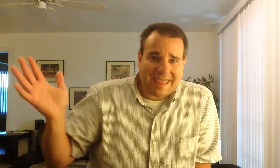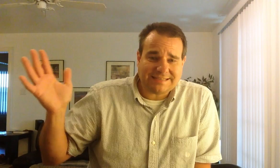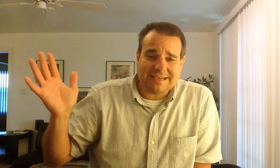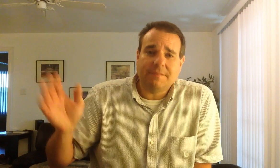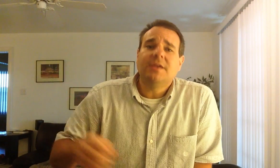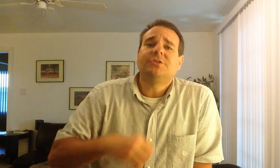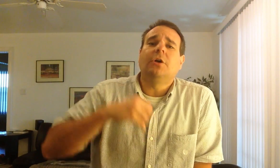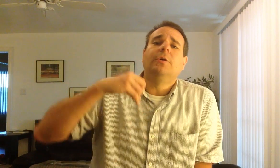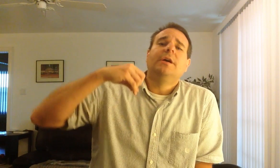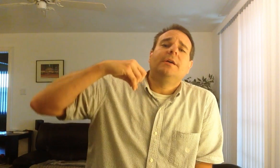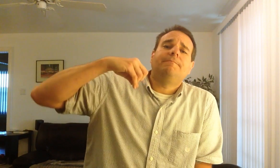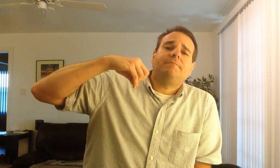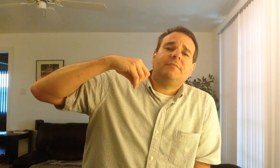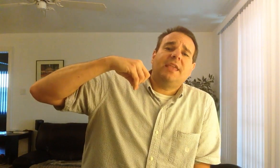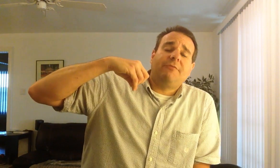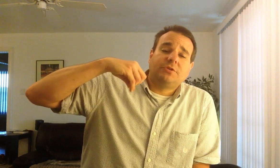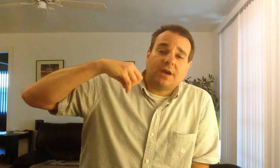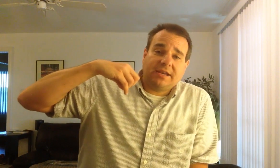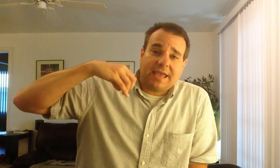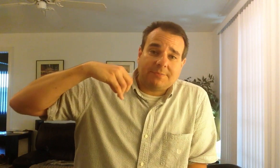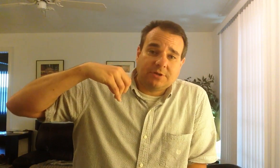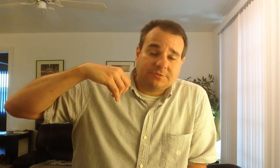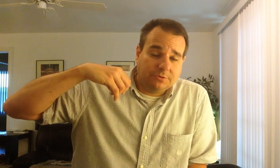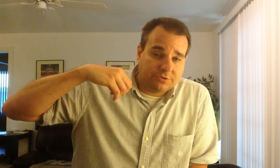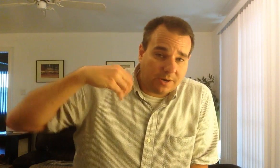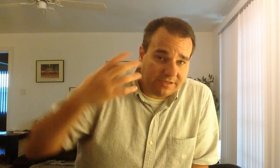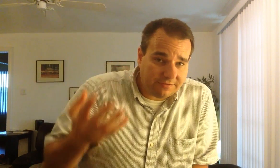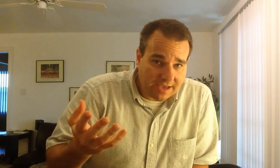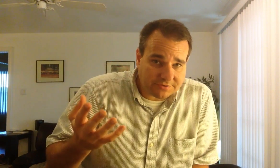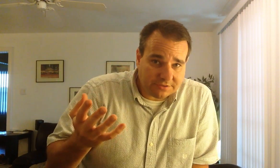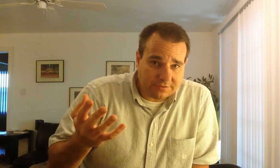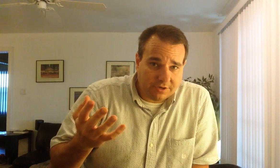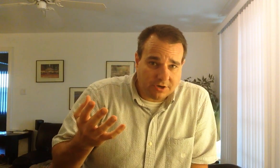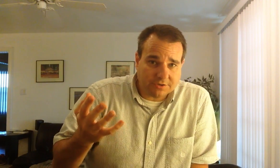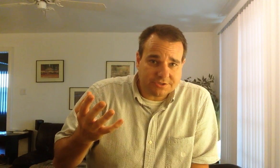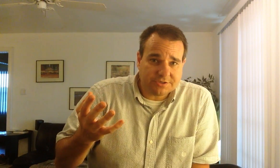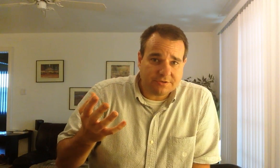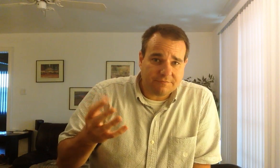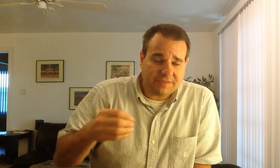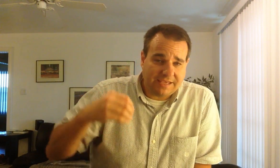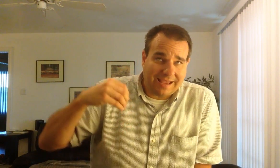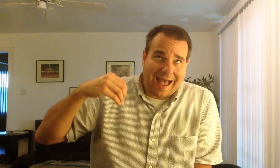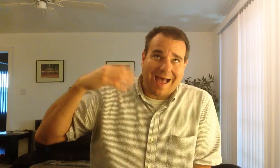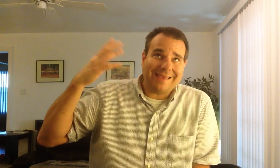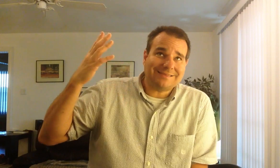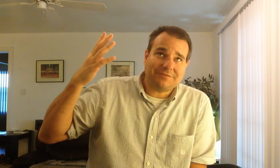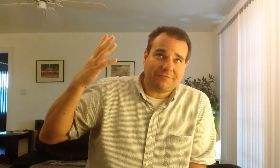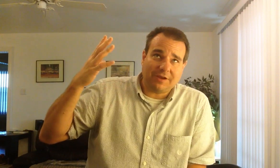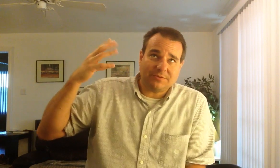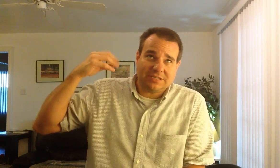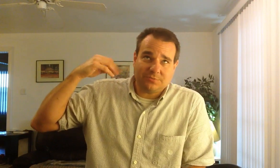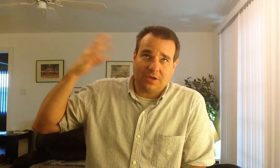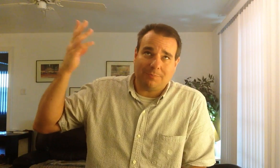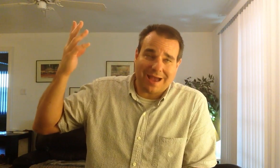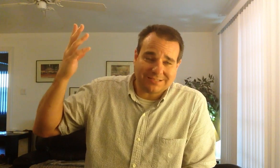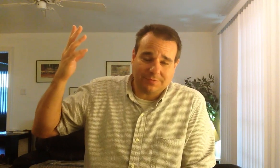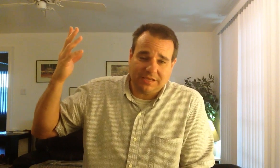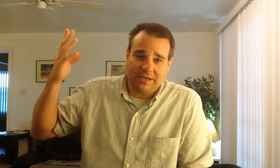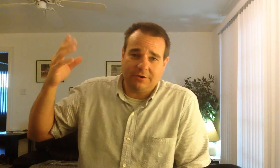That's it. So, if we're trying to capture up to 20,000 hertz, the highest frequencies we could possibly hear,